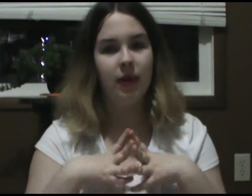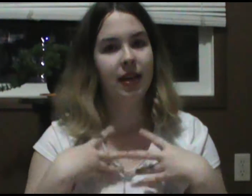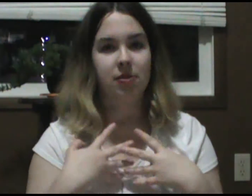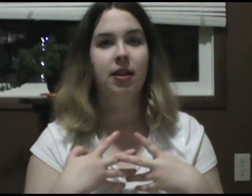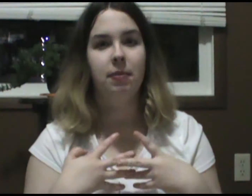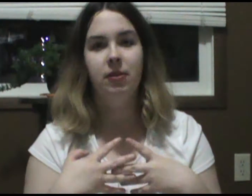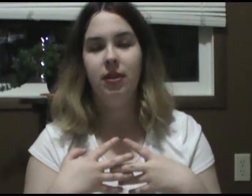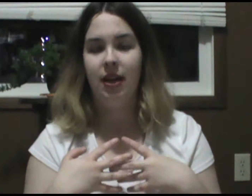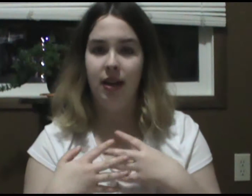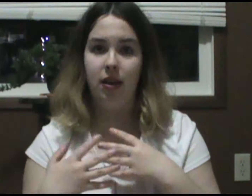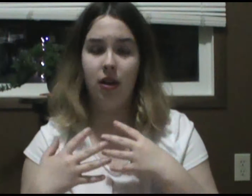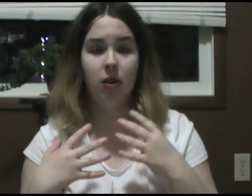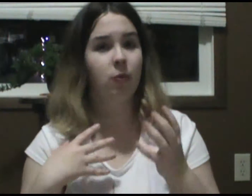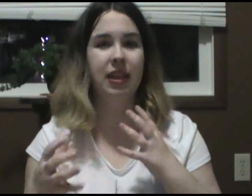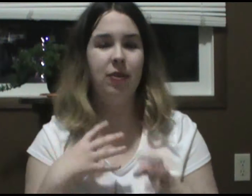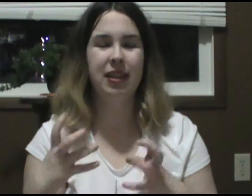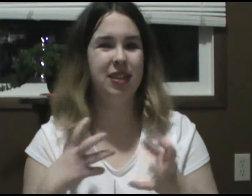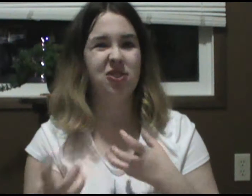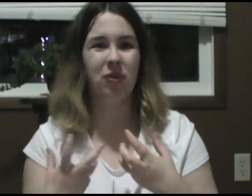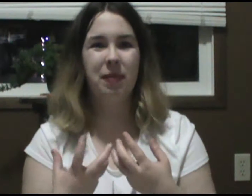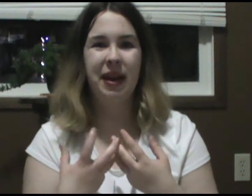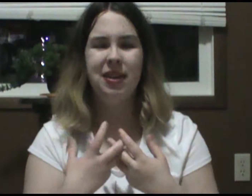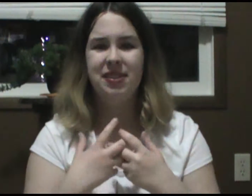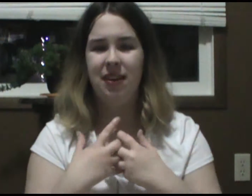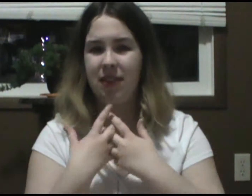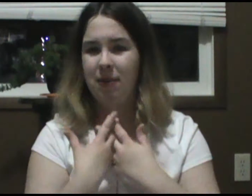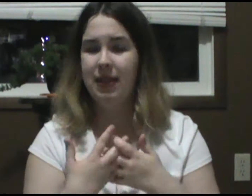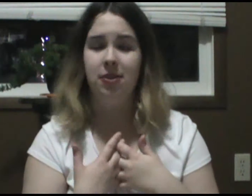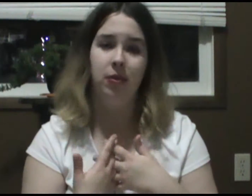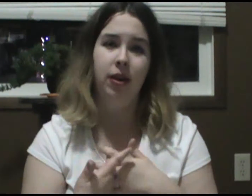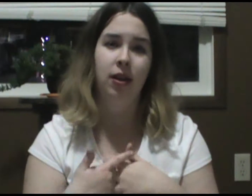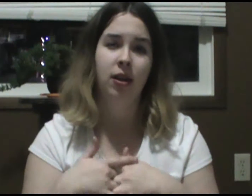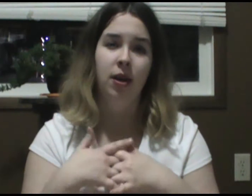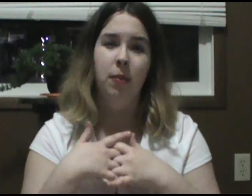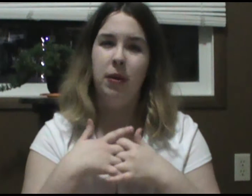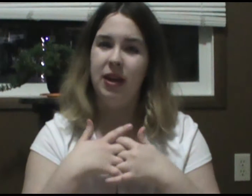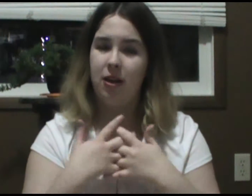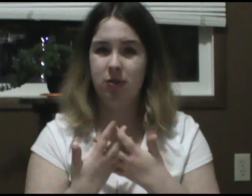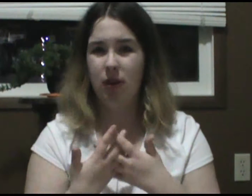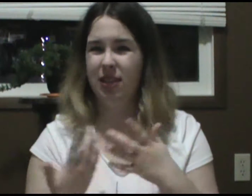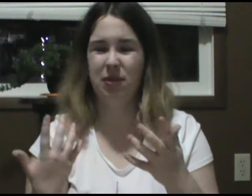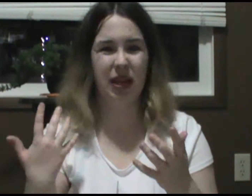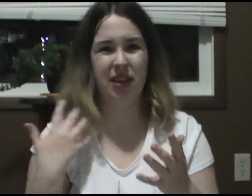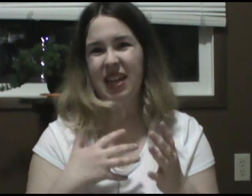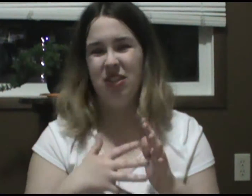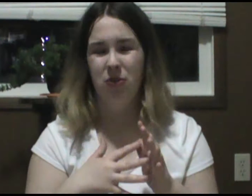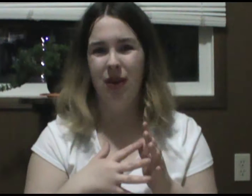really interesting episode that had a really great, like, story behind it and stuff that I really enjoyed, but also had some, like, not-so-great